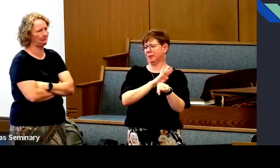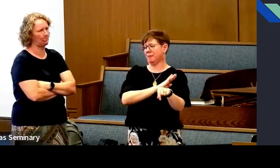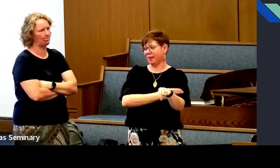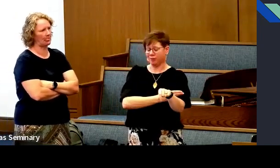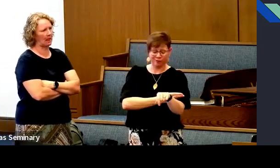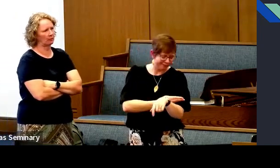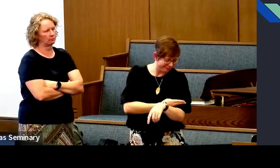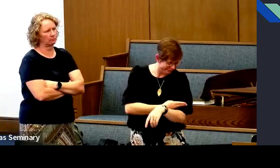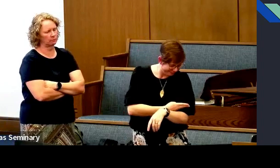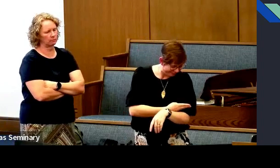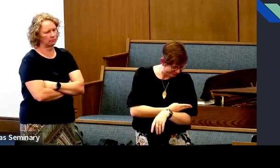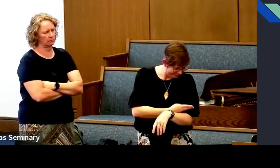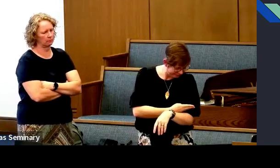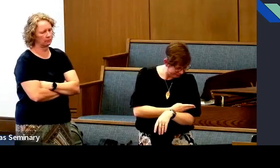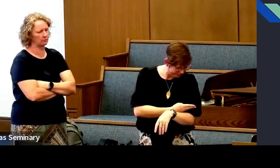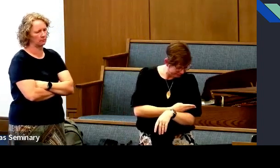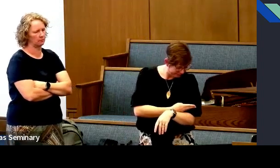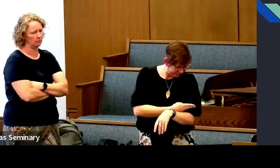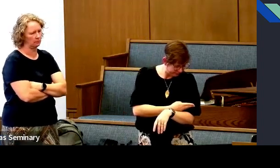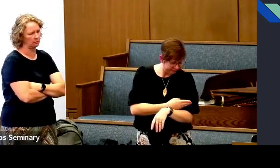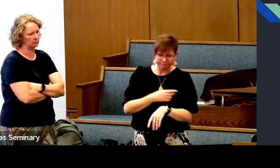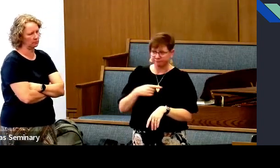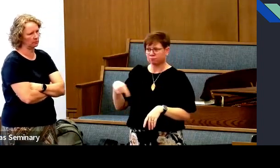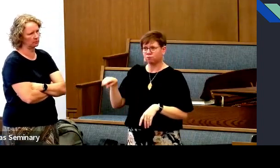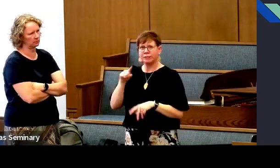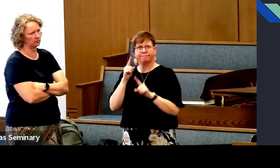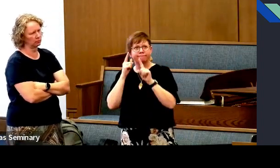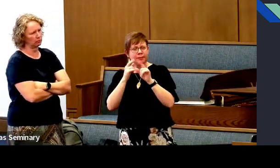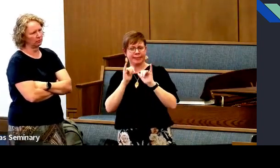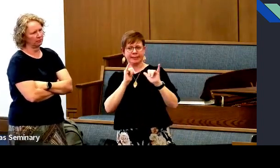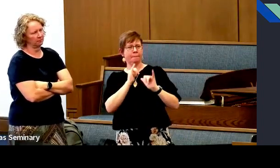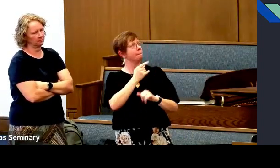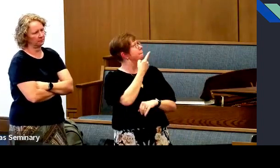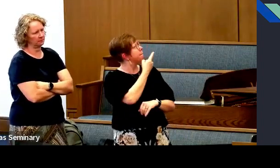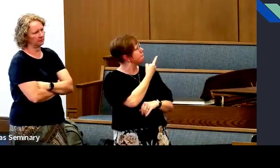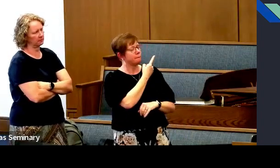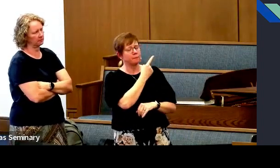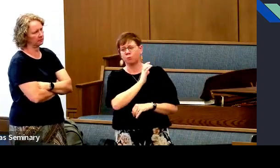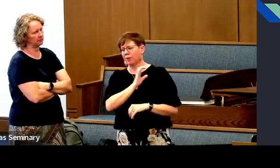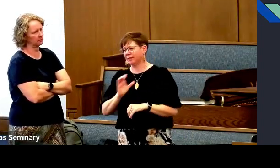It gives us an opportunity to connect with him and have priesthood power in our lives.